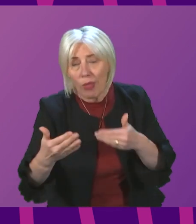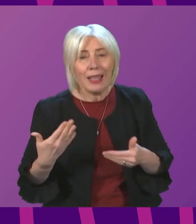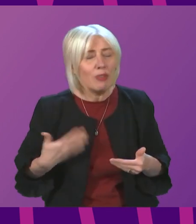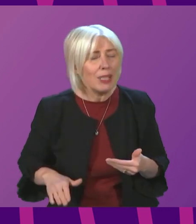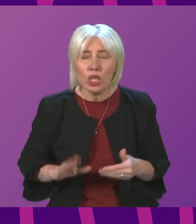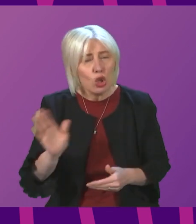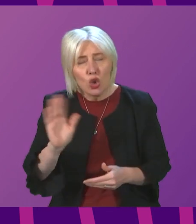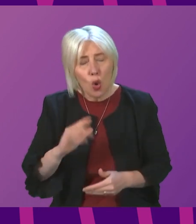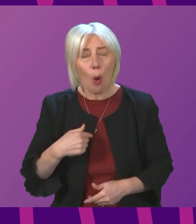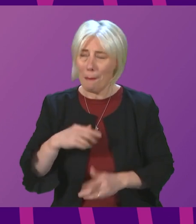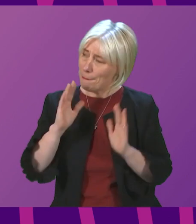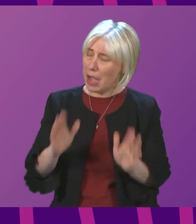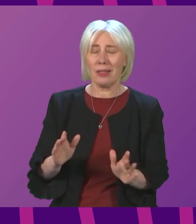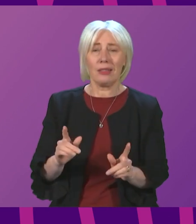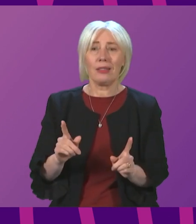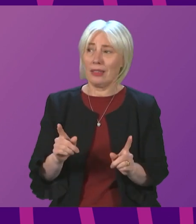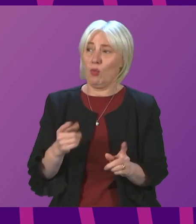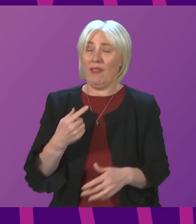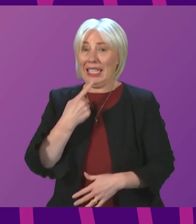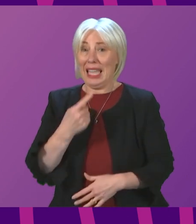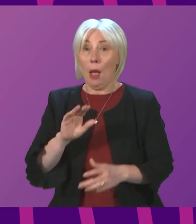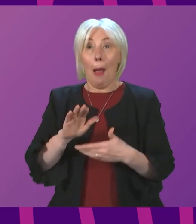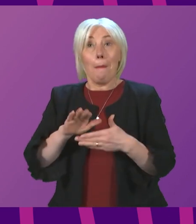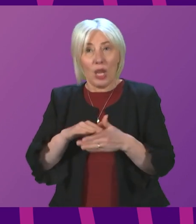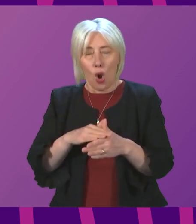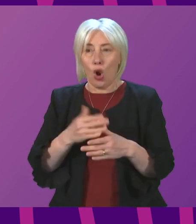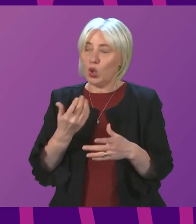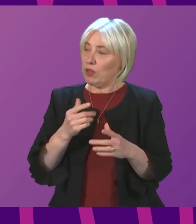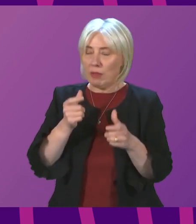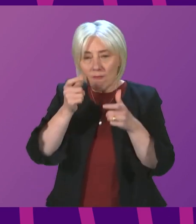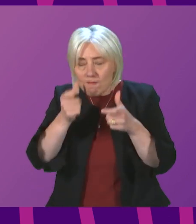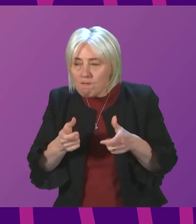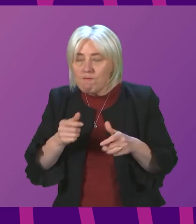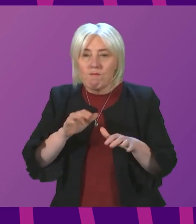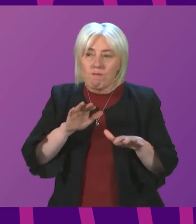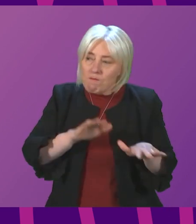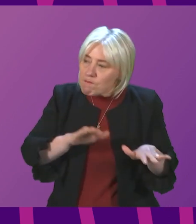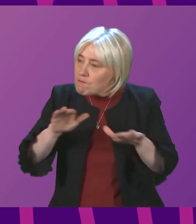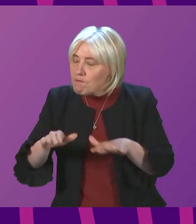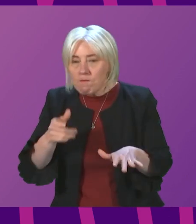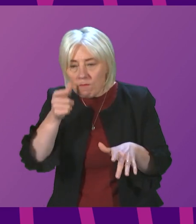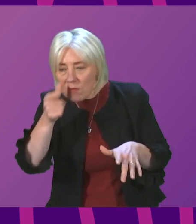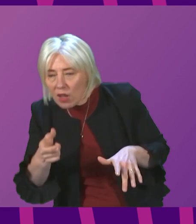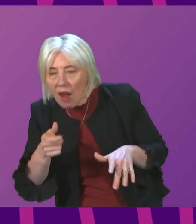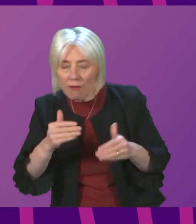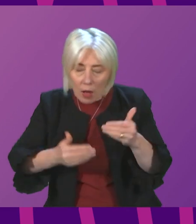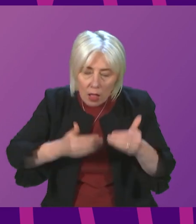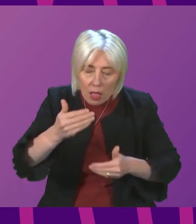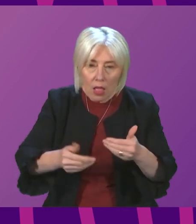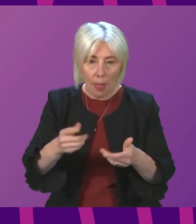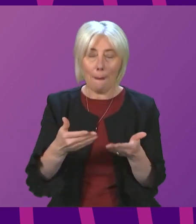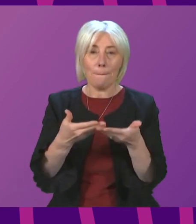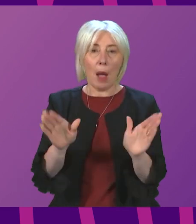can safely say that it is because we have been prepared to take sensible, proportionate steps because the public has responded so